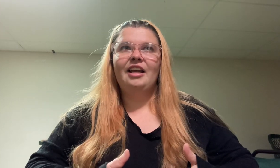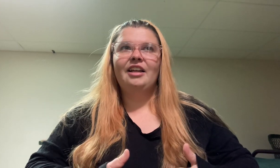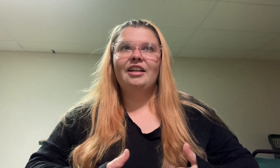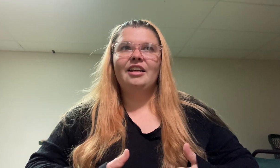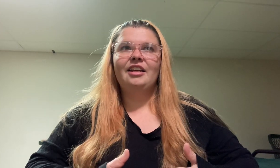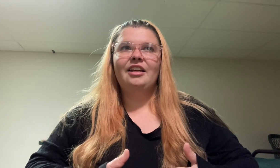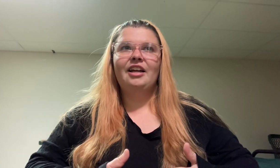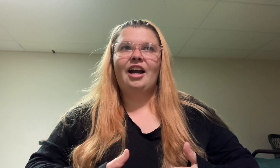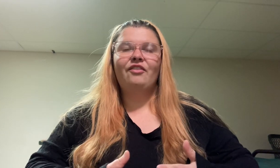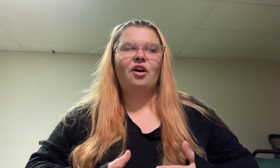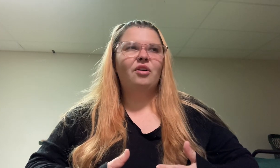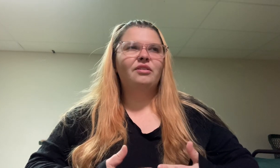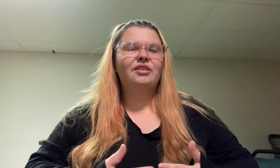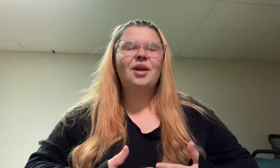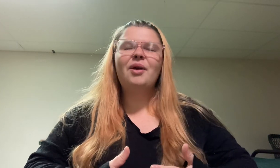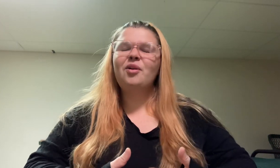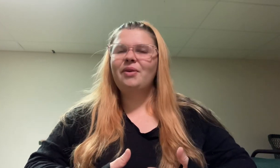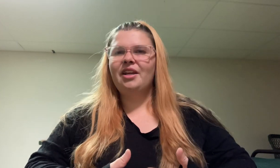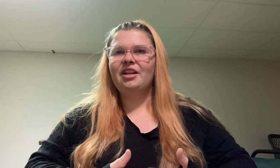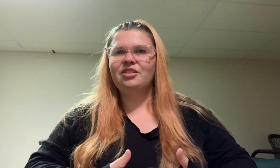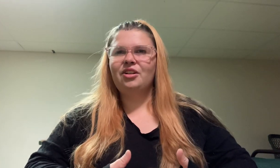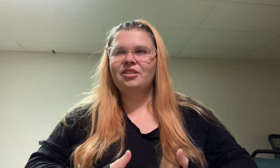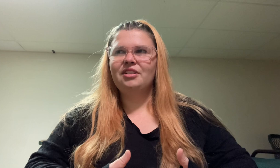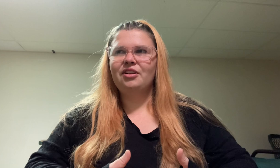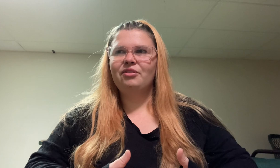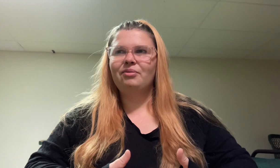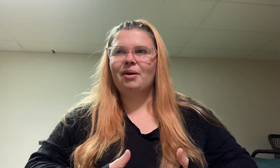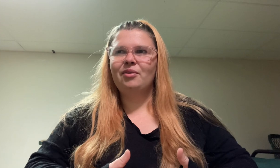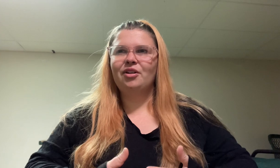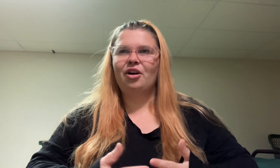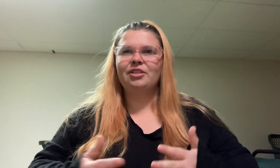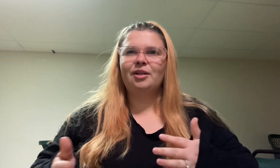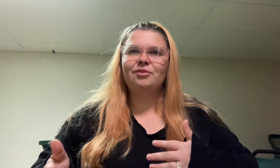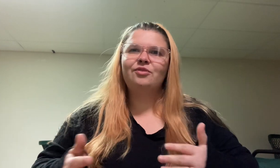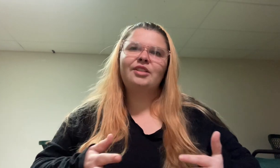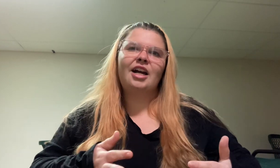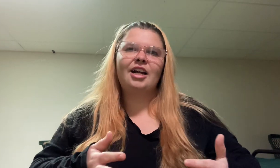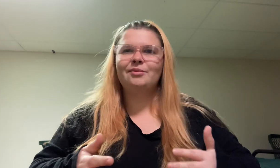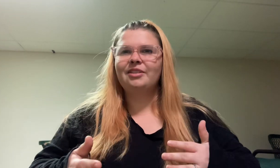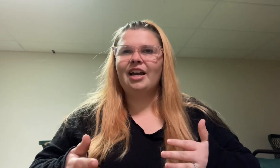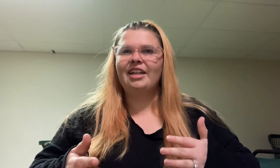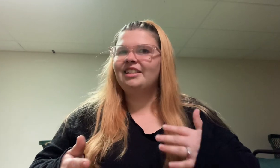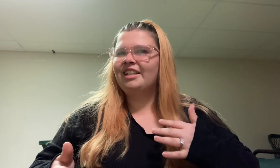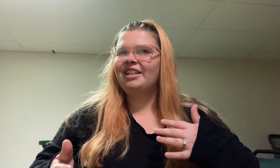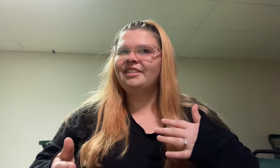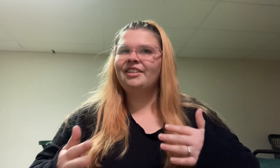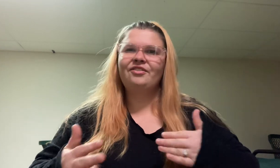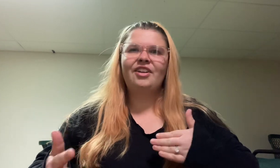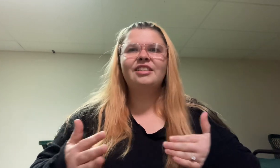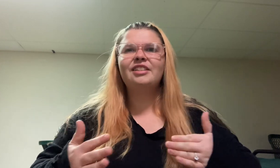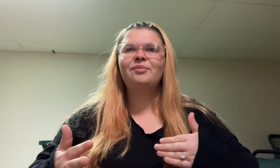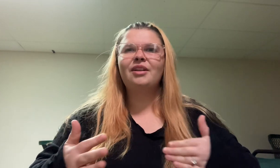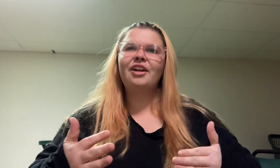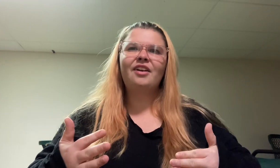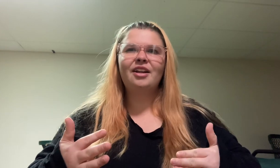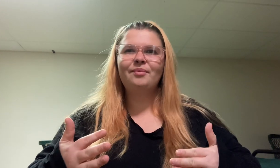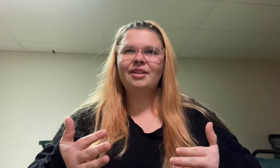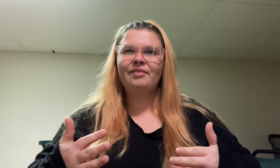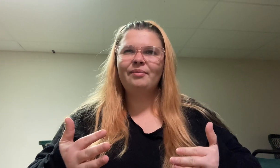And I've, in my opinion, as long as I could remember, there are some times that I didn't and phases of my life I didn't believe in